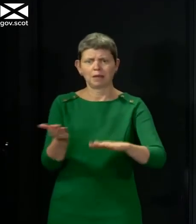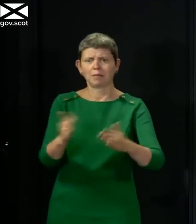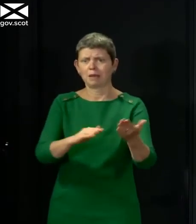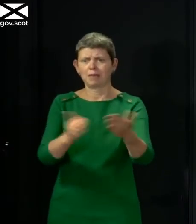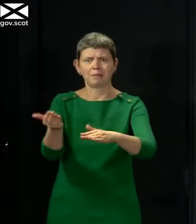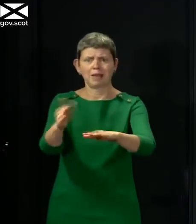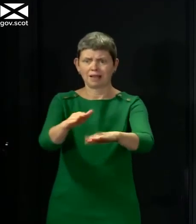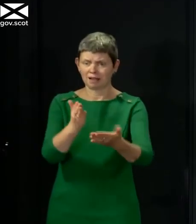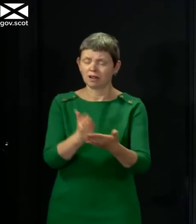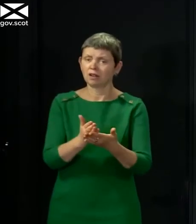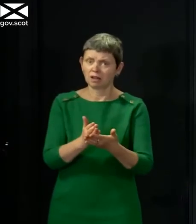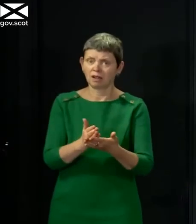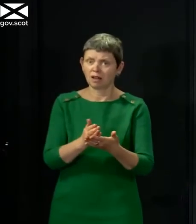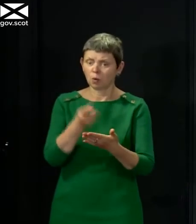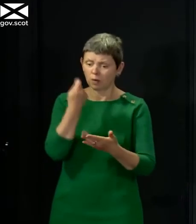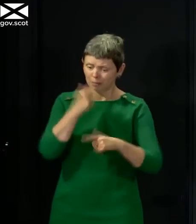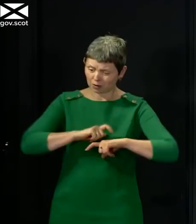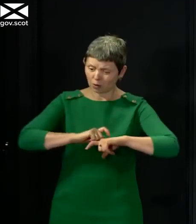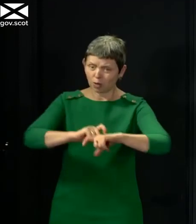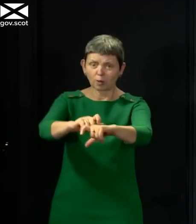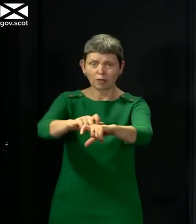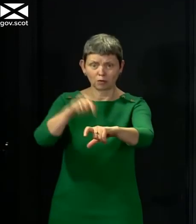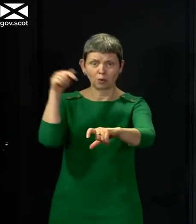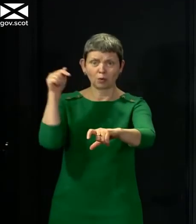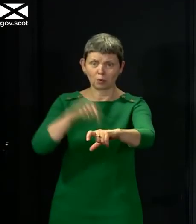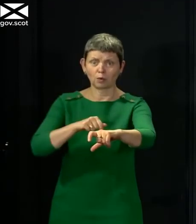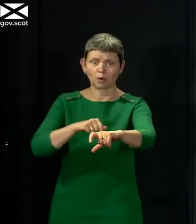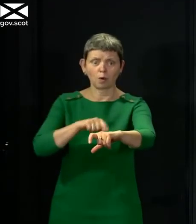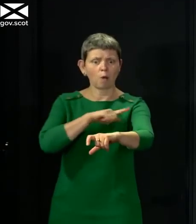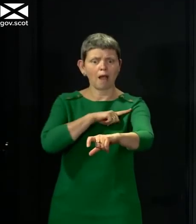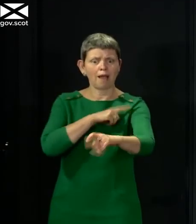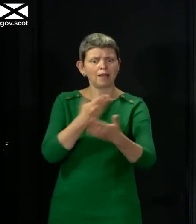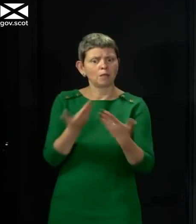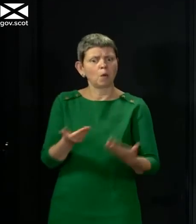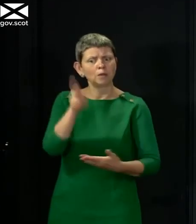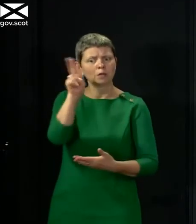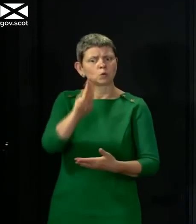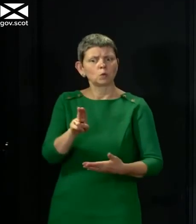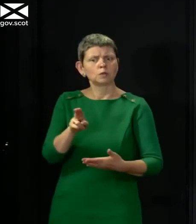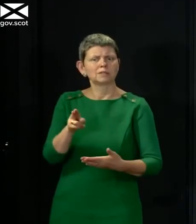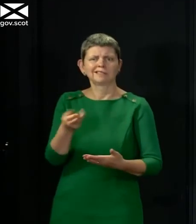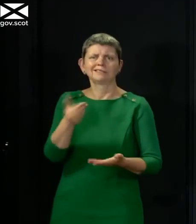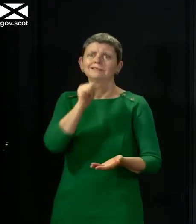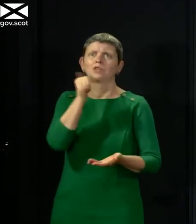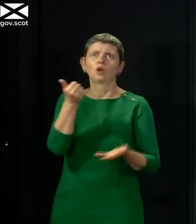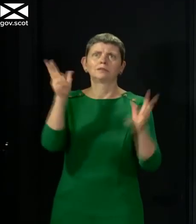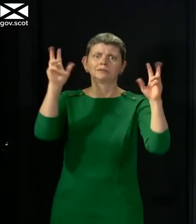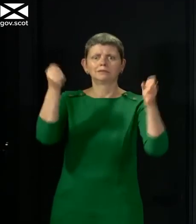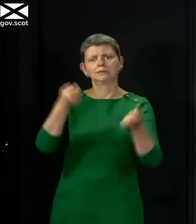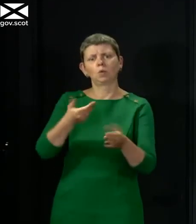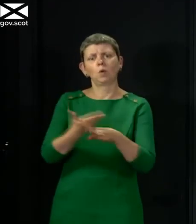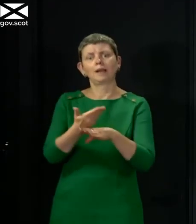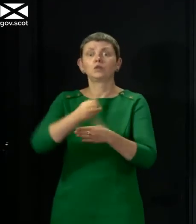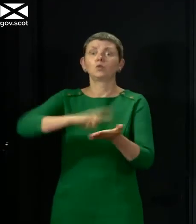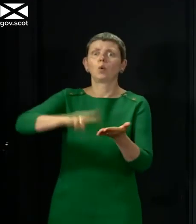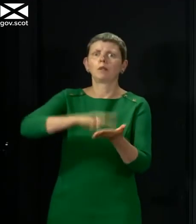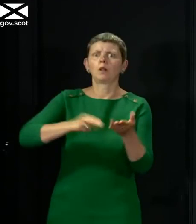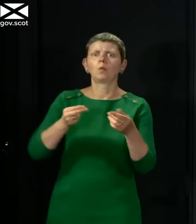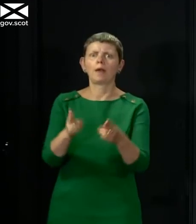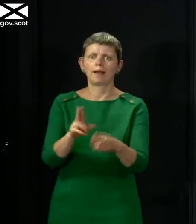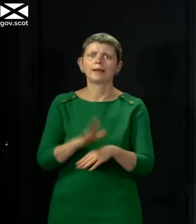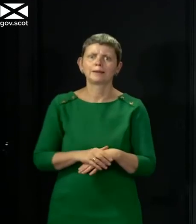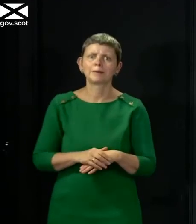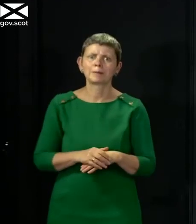resulting in schools not operating as normal as they would usually do and I come back on all of this